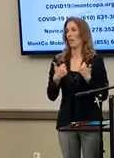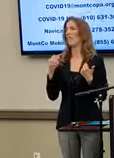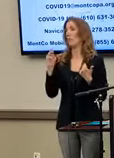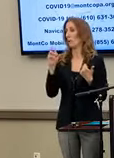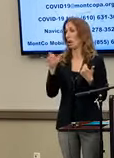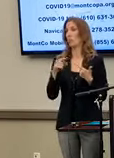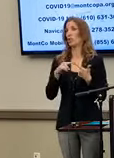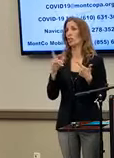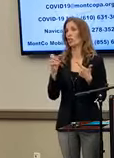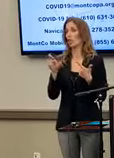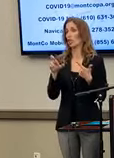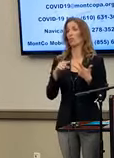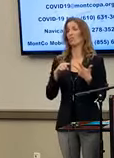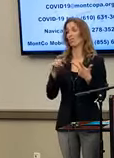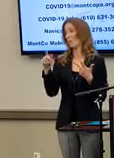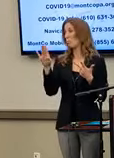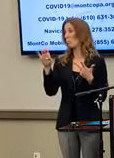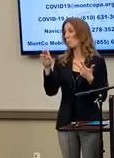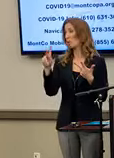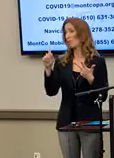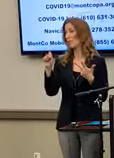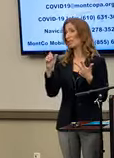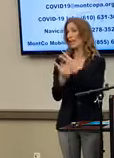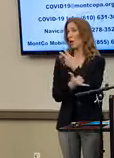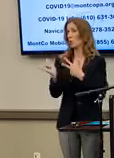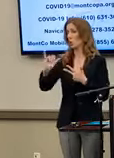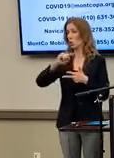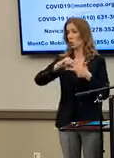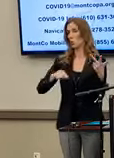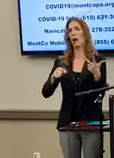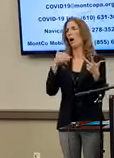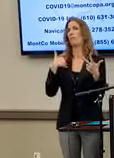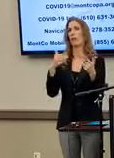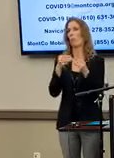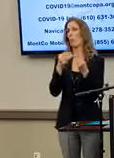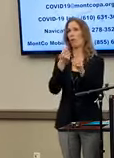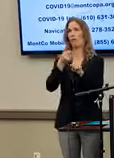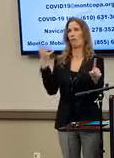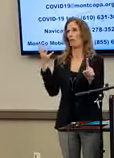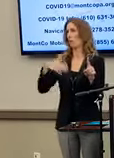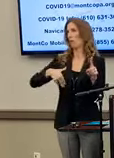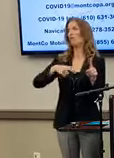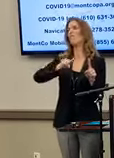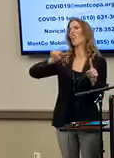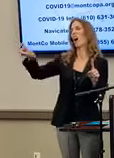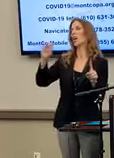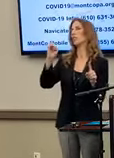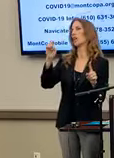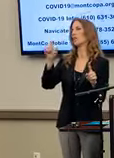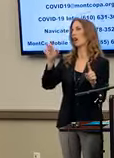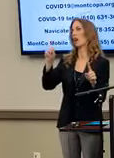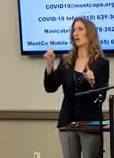Montgomery, Chester, and Brooks County. But I don't have any more detail than that, so you'll have to ask Exelon that question.